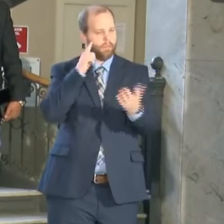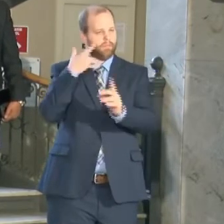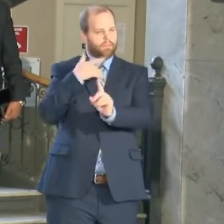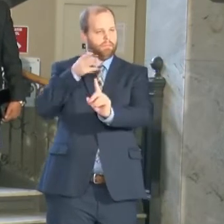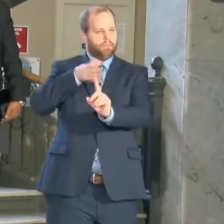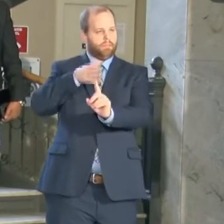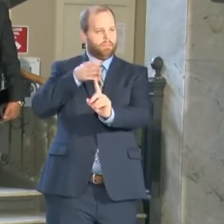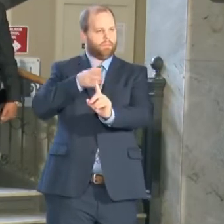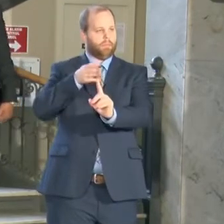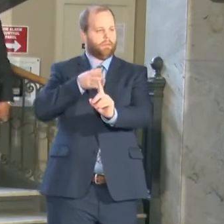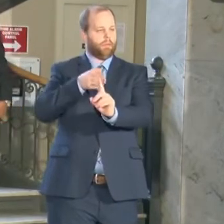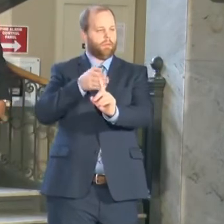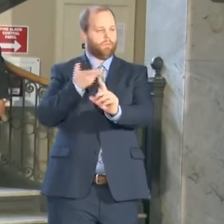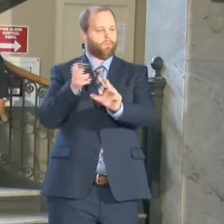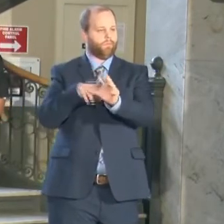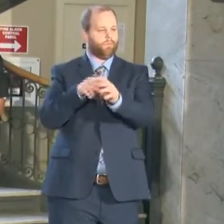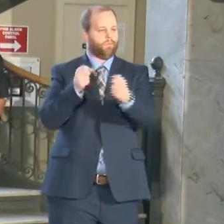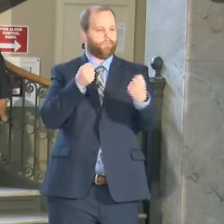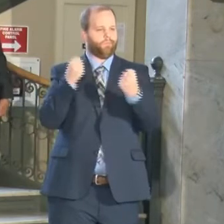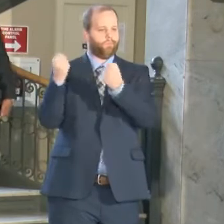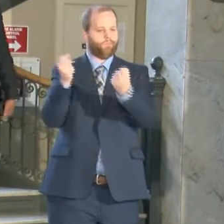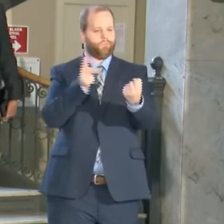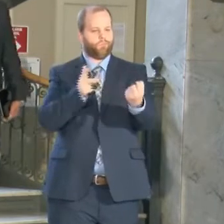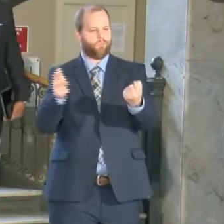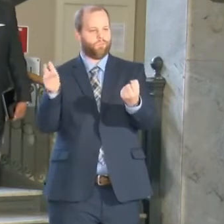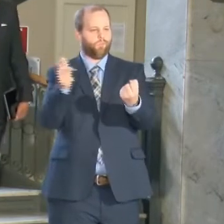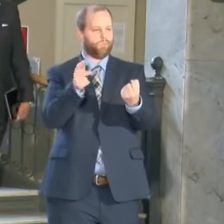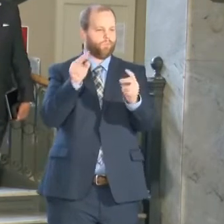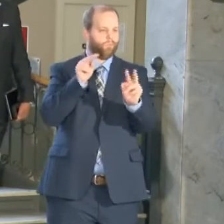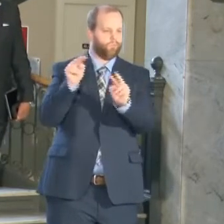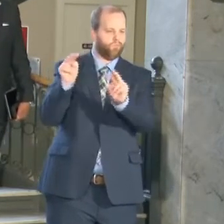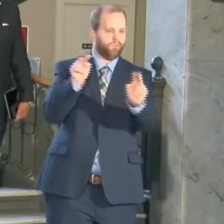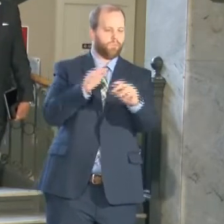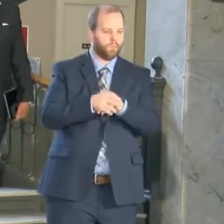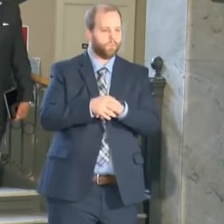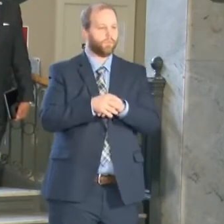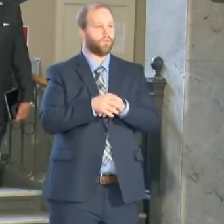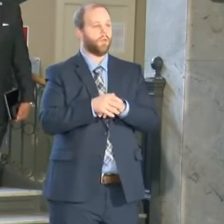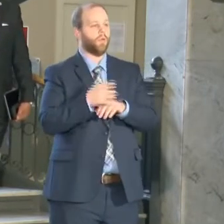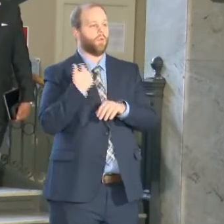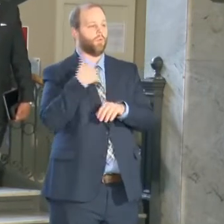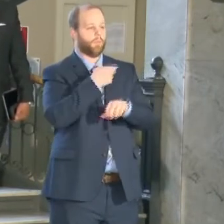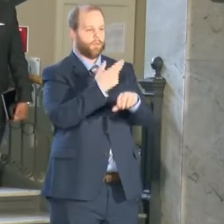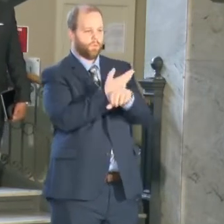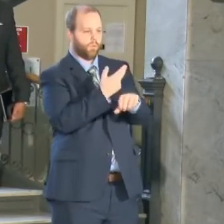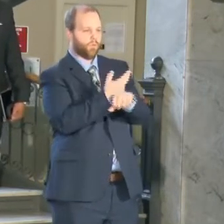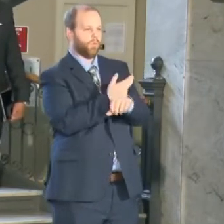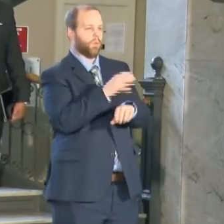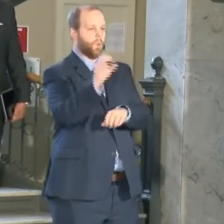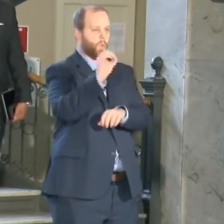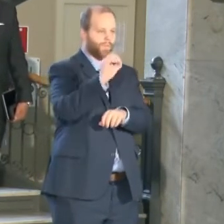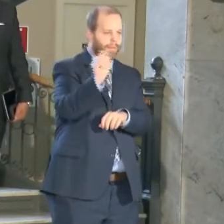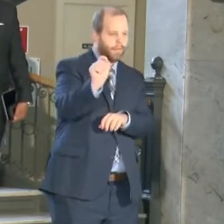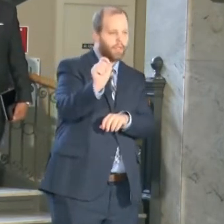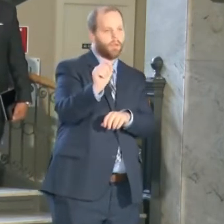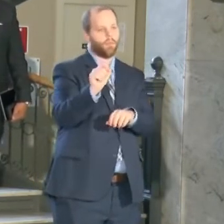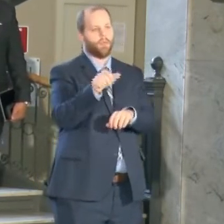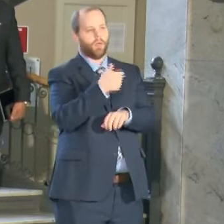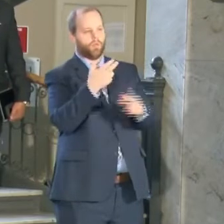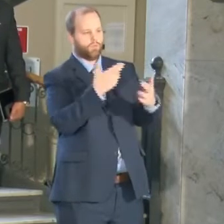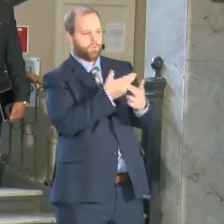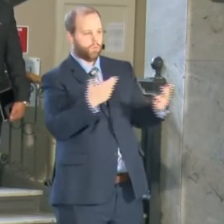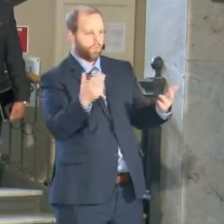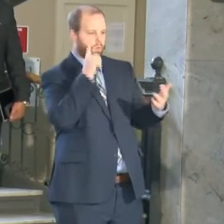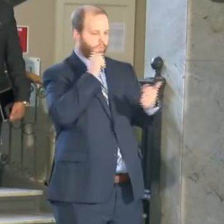Our commanders have been more flexible in utilizing overtime and other resources to address these pockets that we're talking